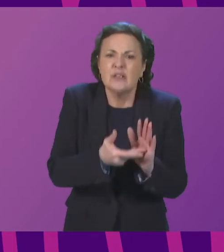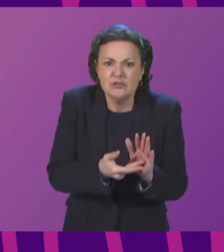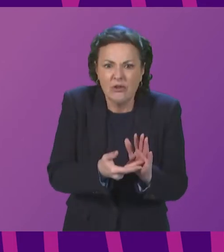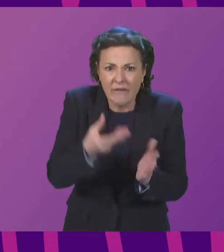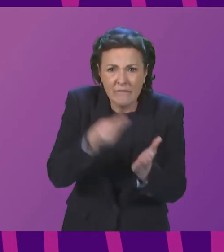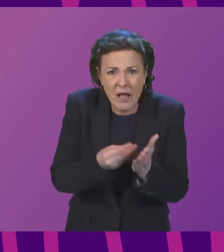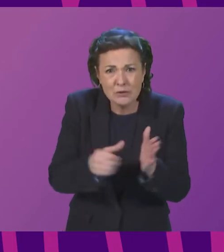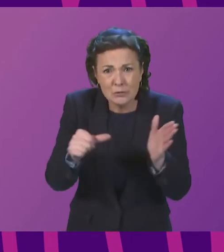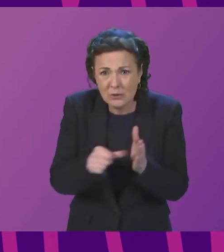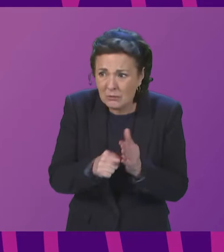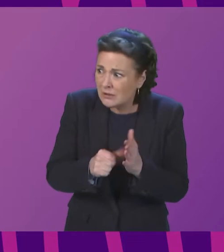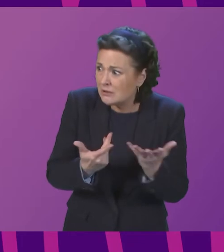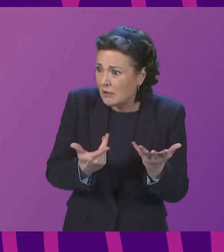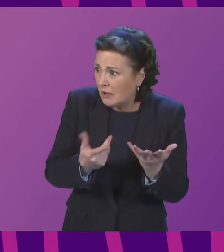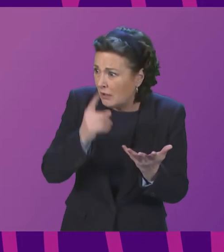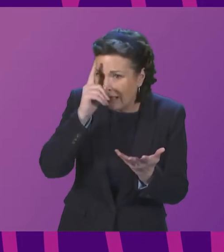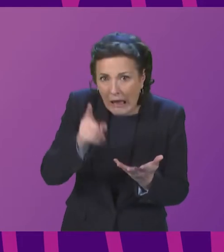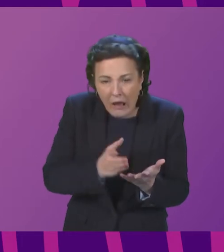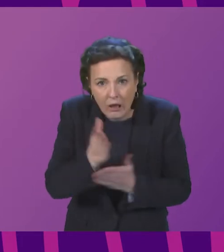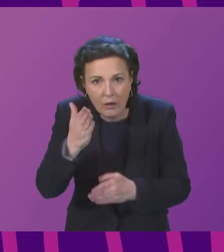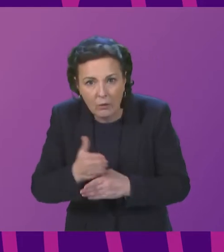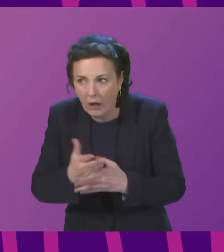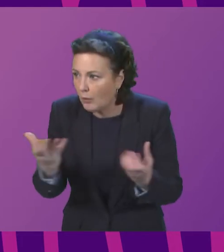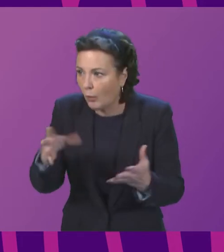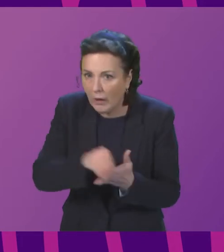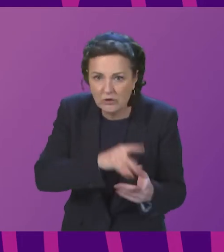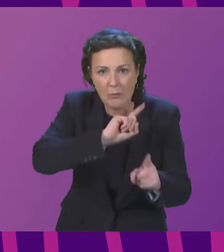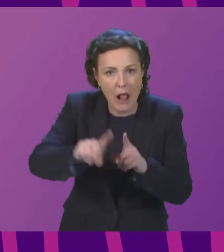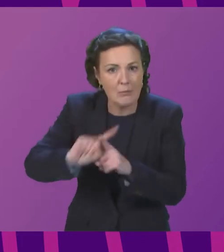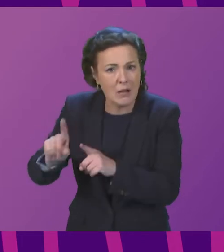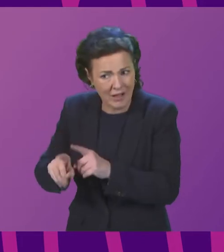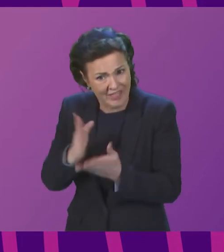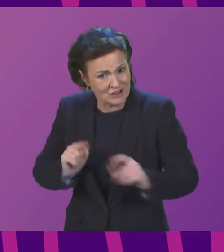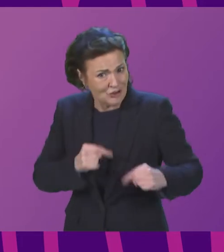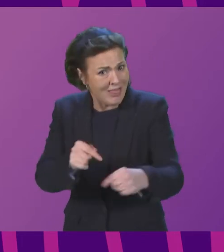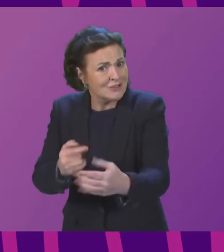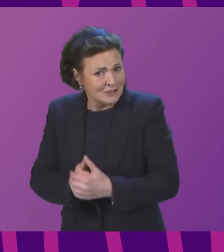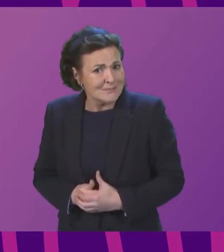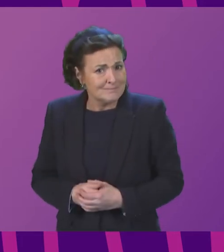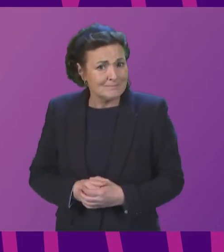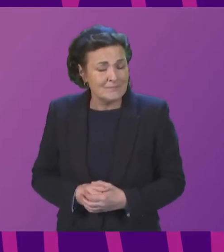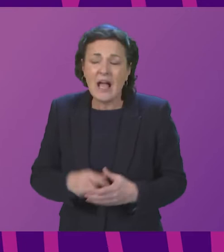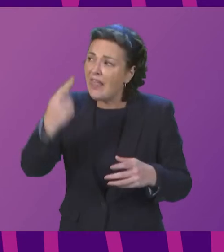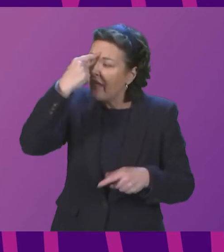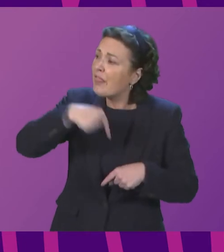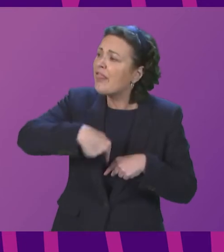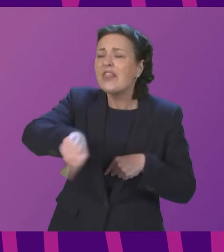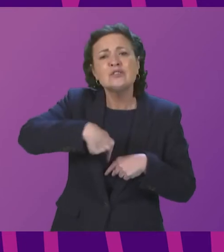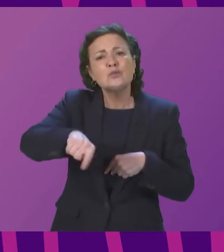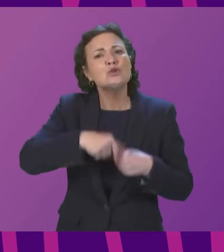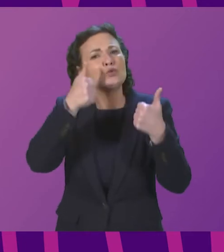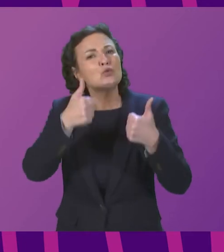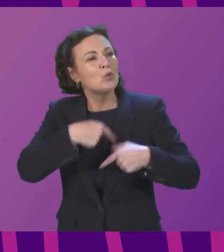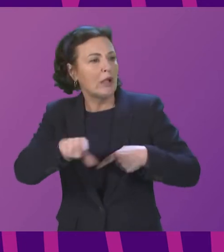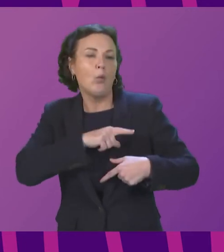afterwards is enormously challenging. And I think both because of this week, but also because of the timing that we're in the